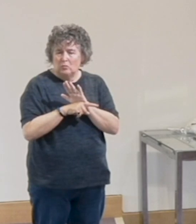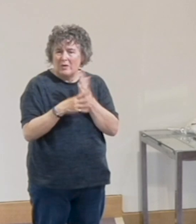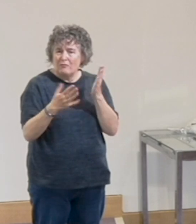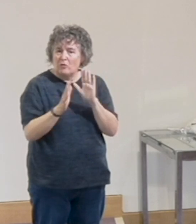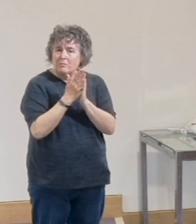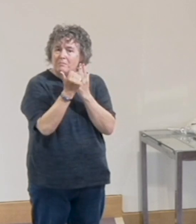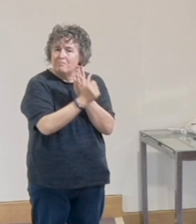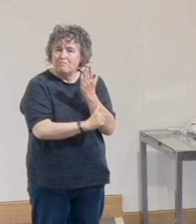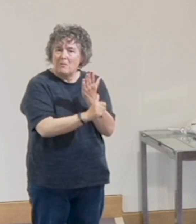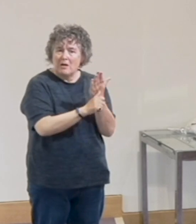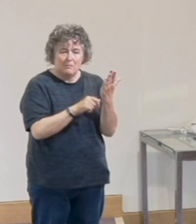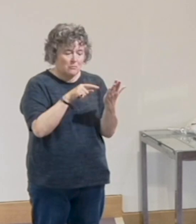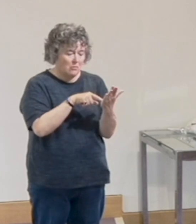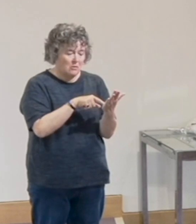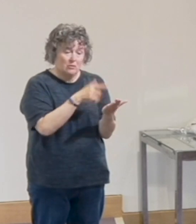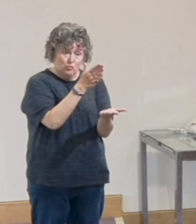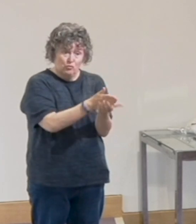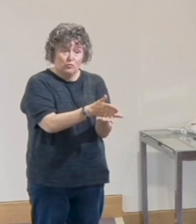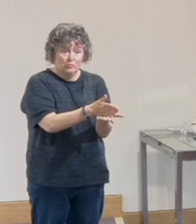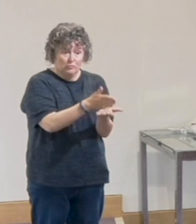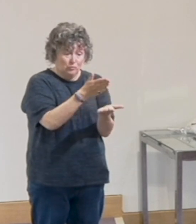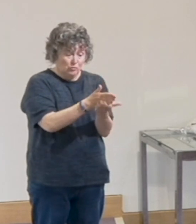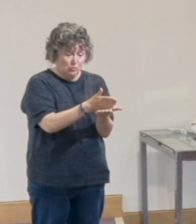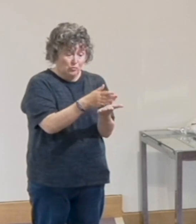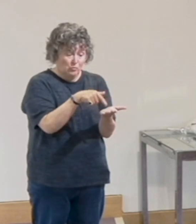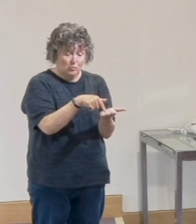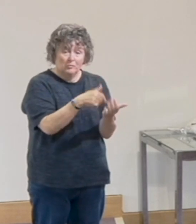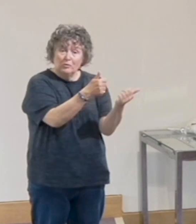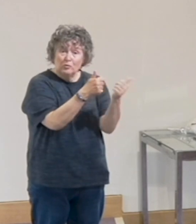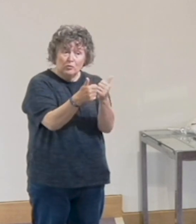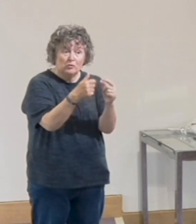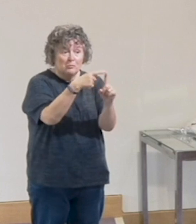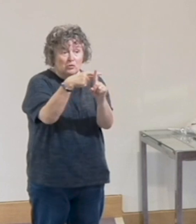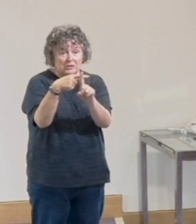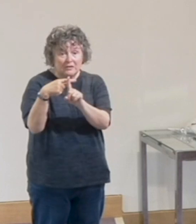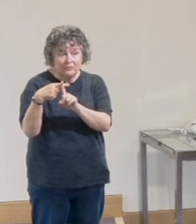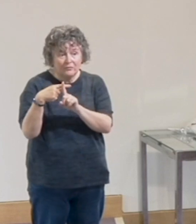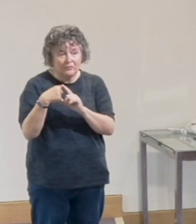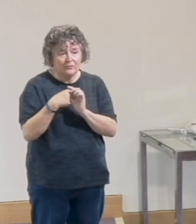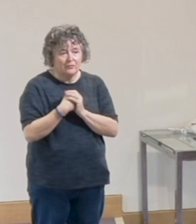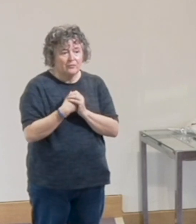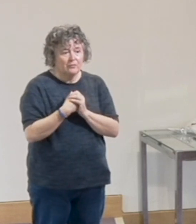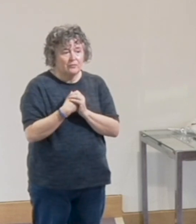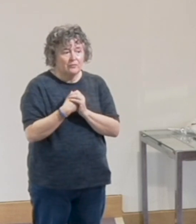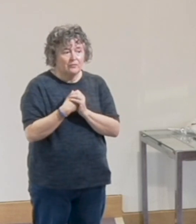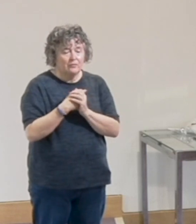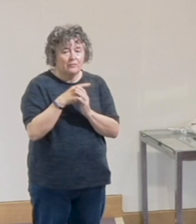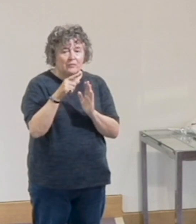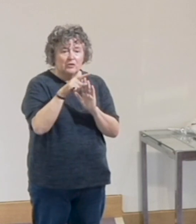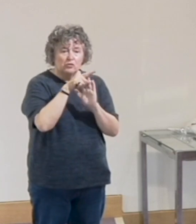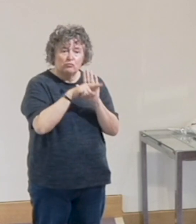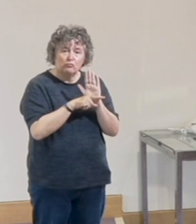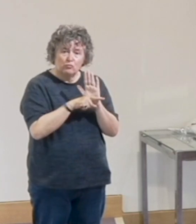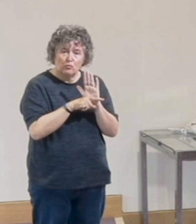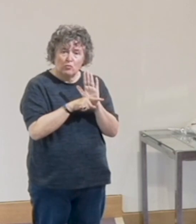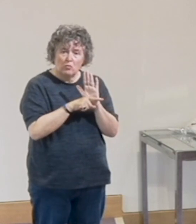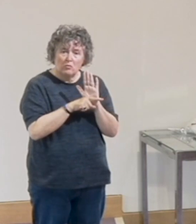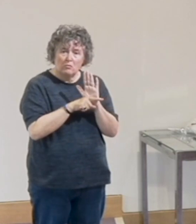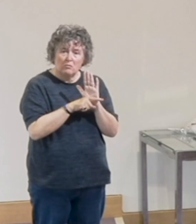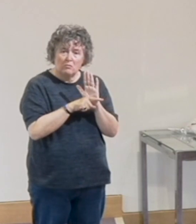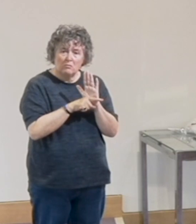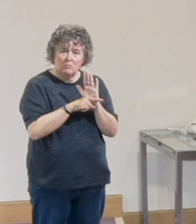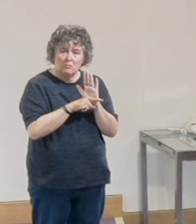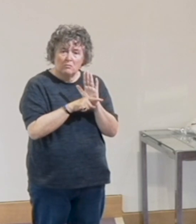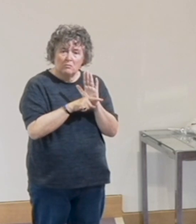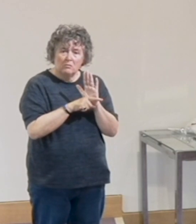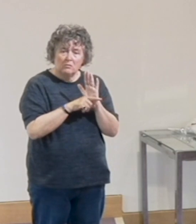So this one we know is true, right? This one we know is good to run with. Now this rule turns the self-seeking rules